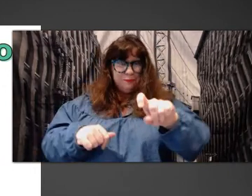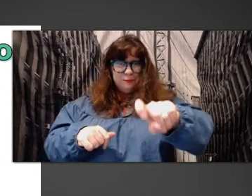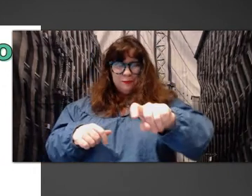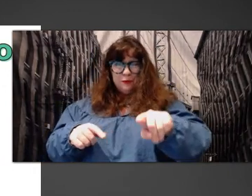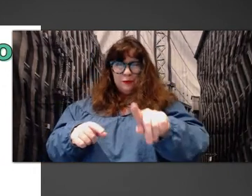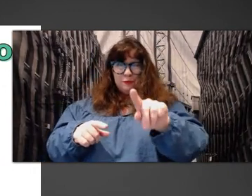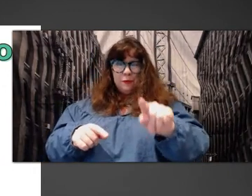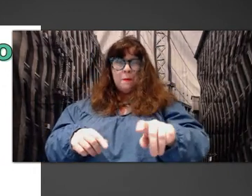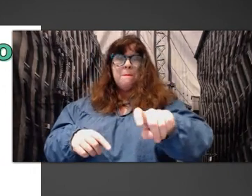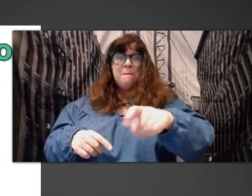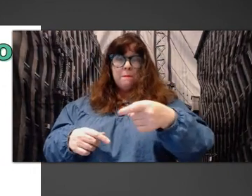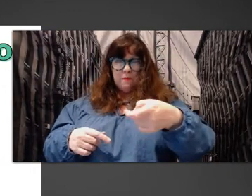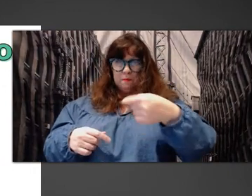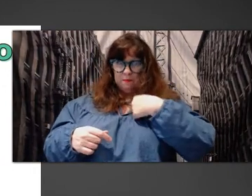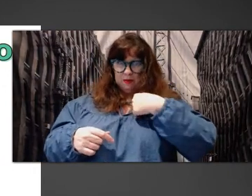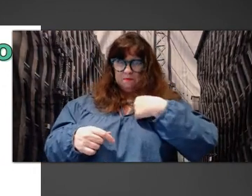All right.